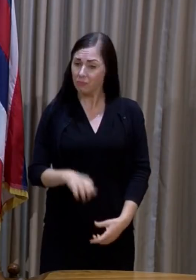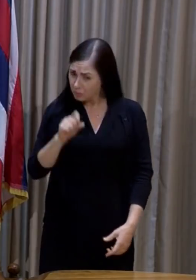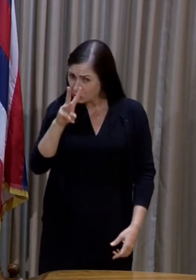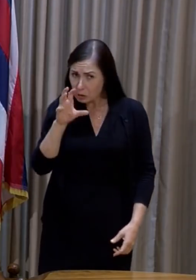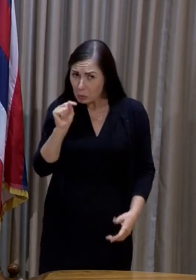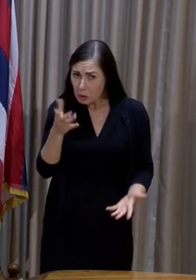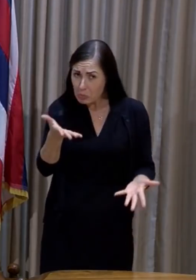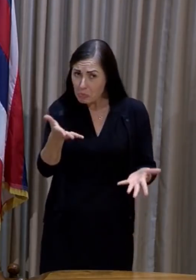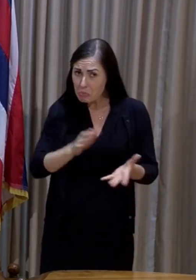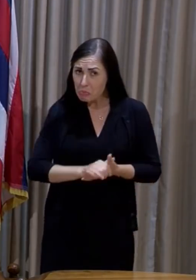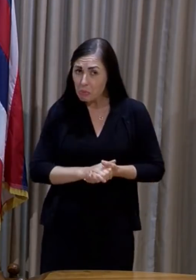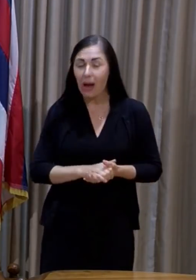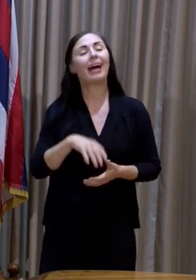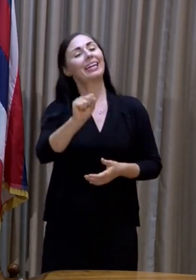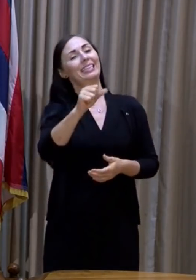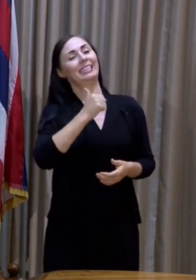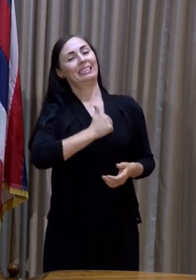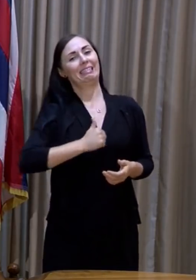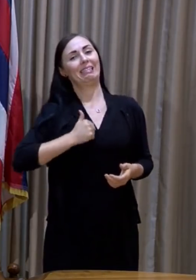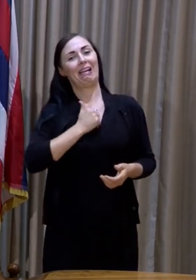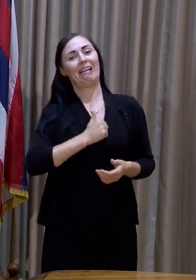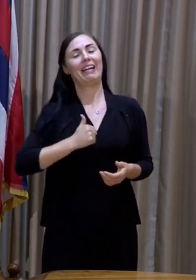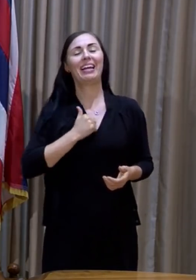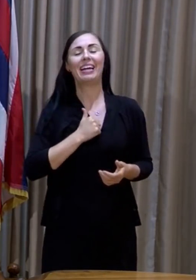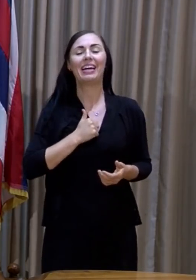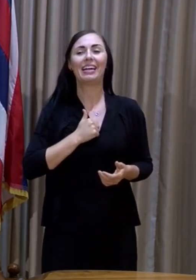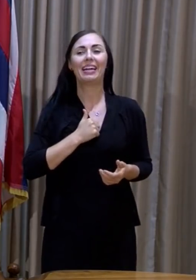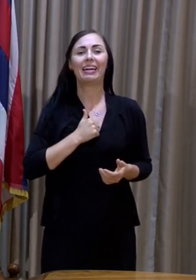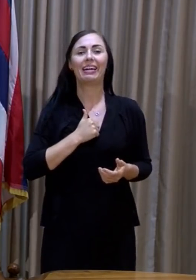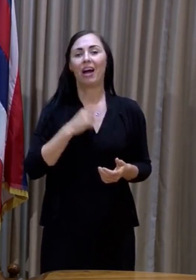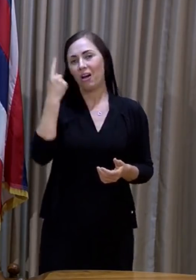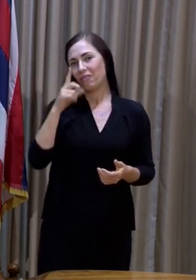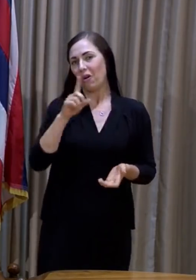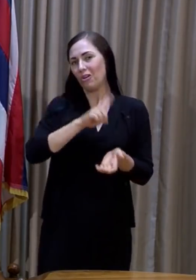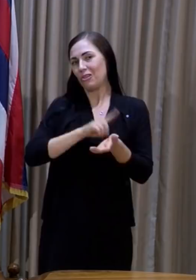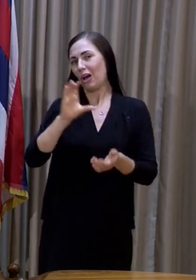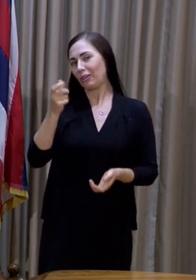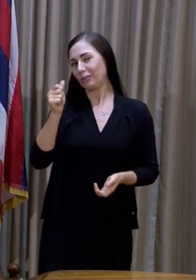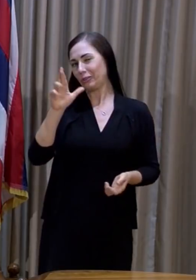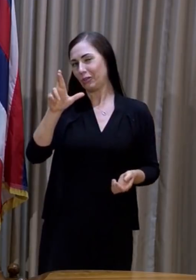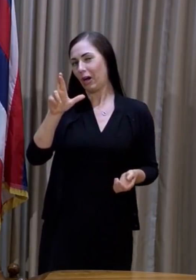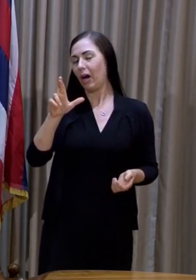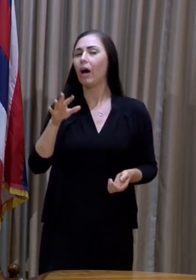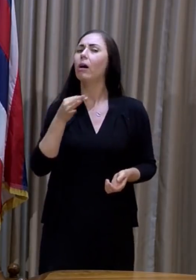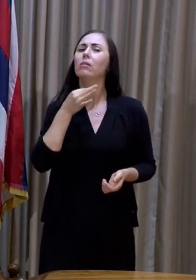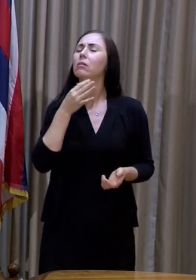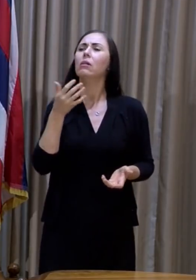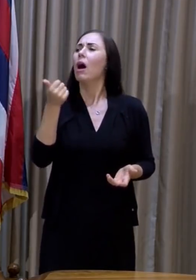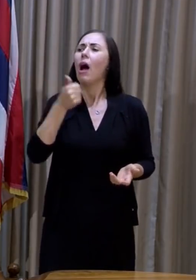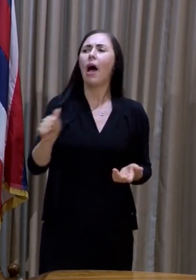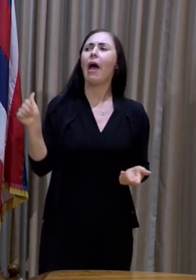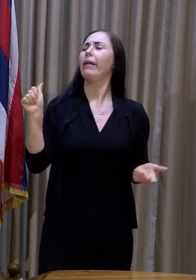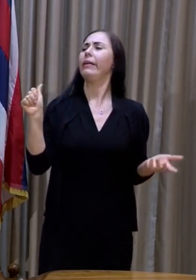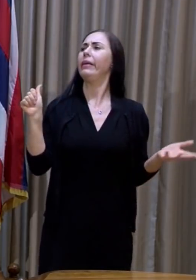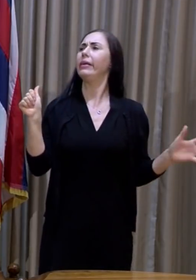Stuart. Yeah, sorry. This was, again, for Dr. Char. Is there any